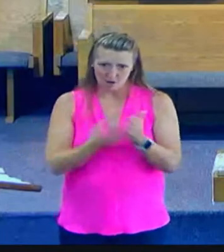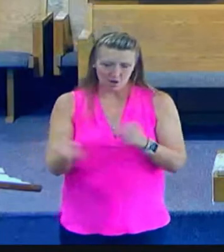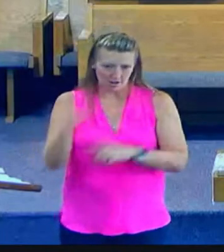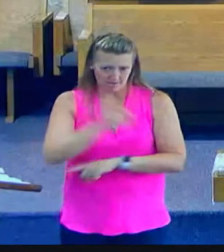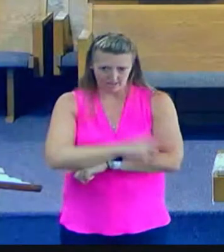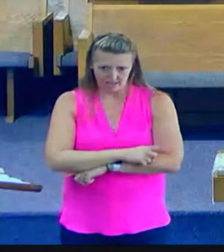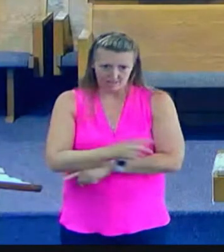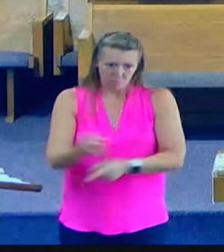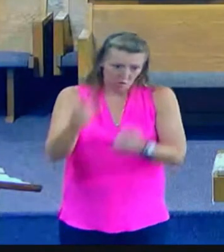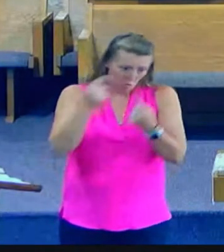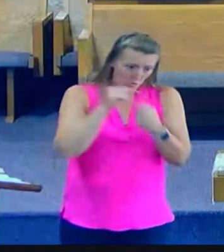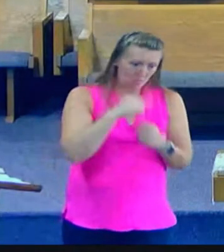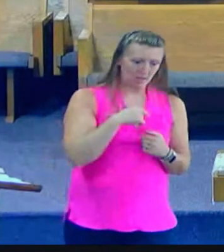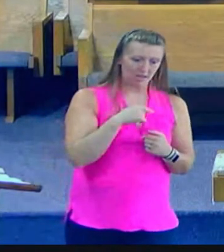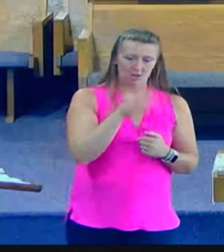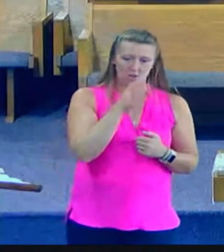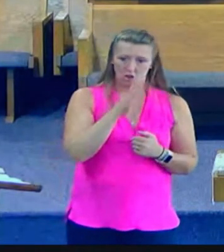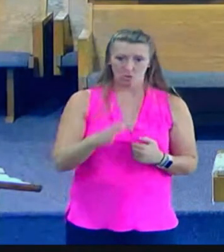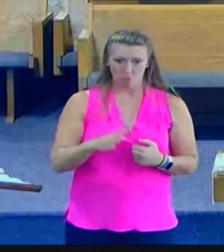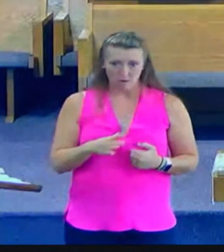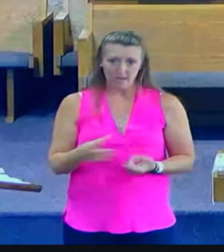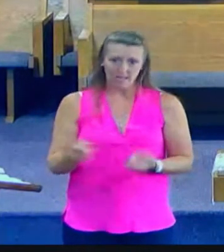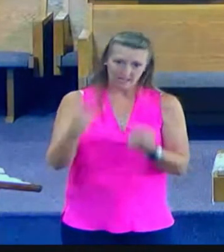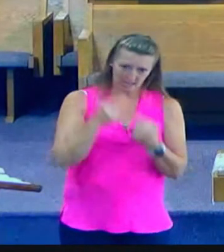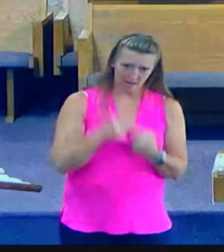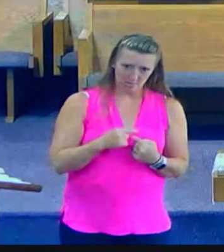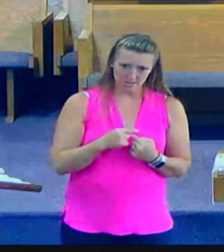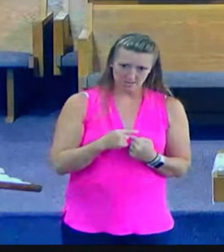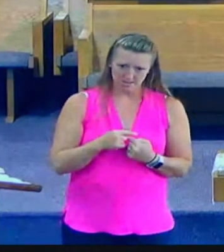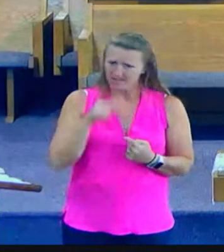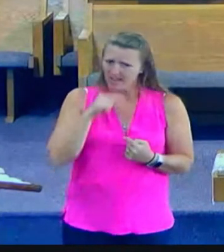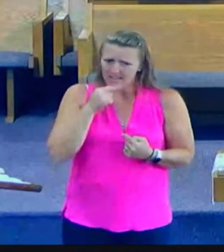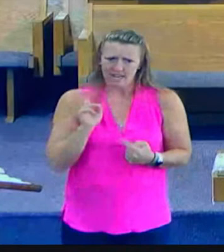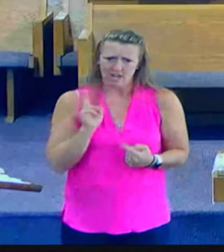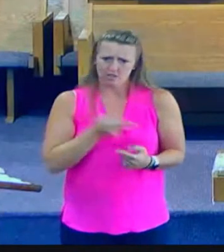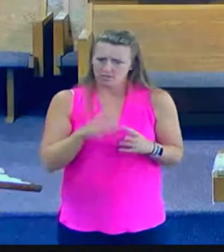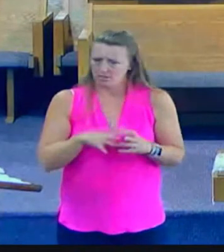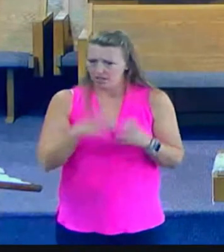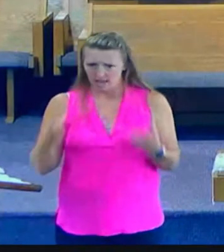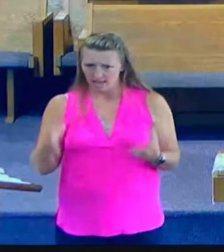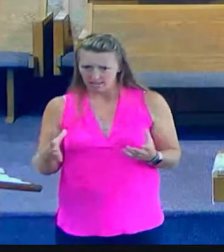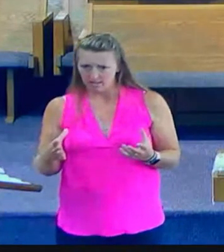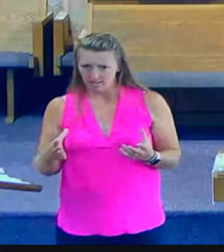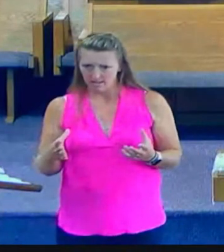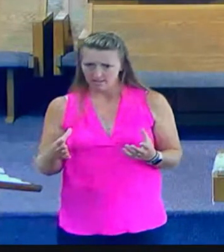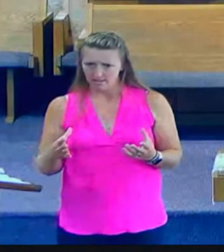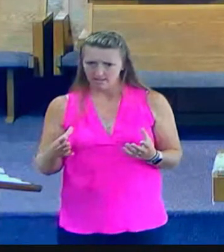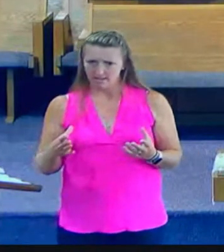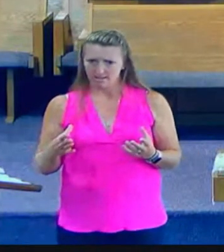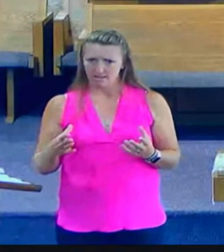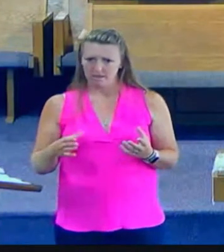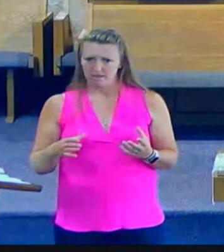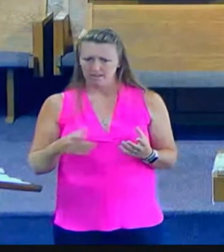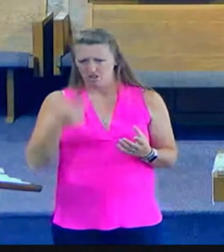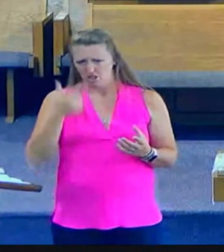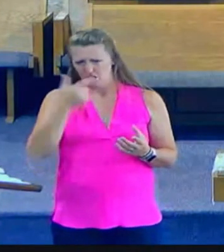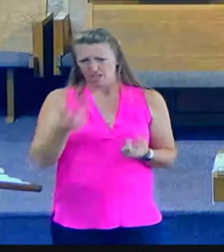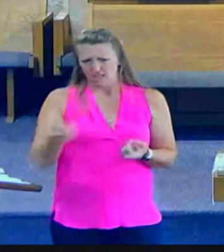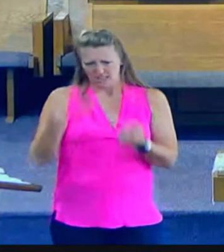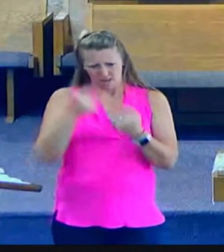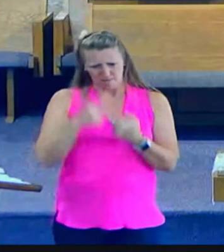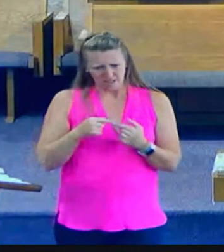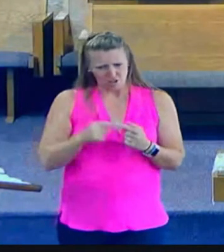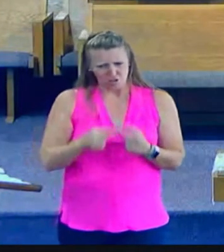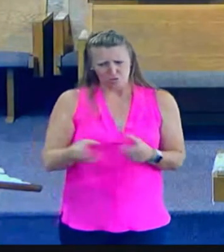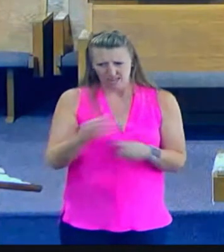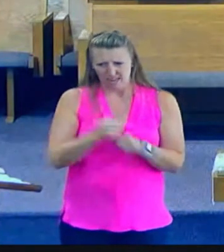this woman comes. That tells us so much about this story. I won't get into it